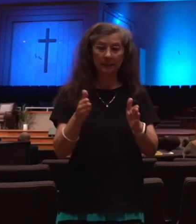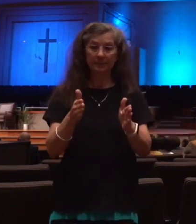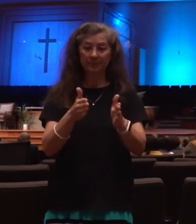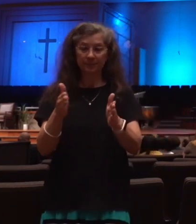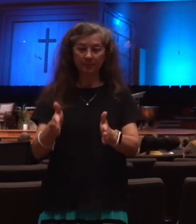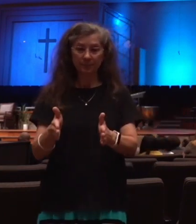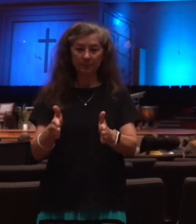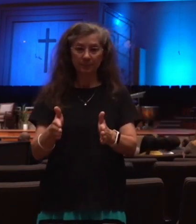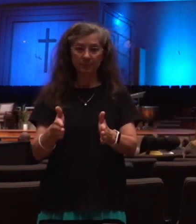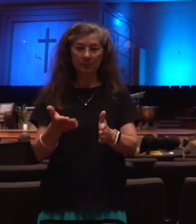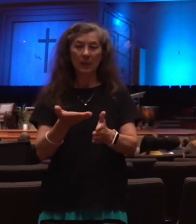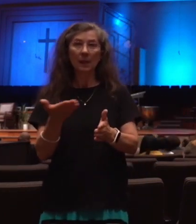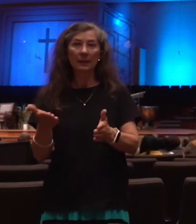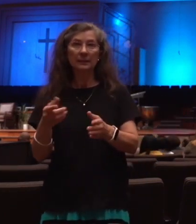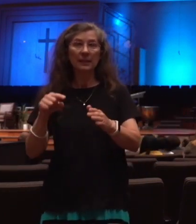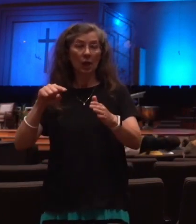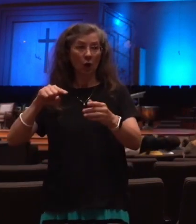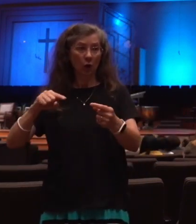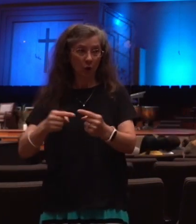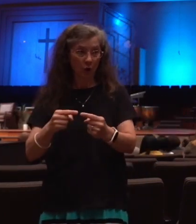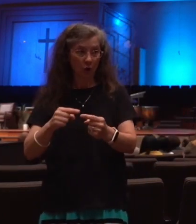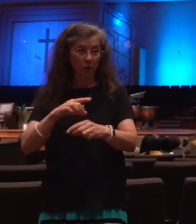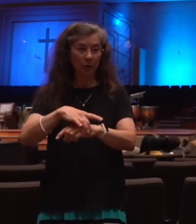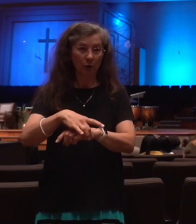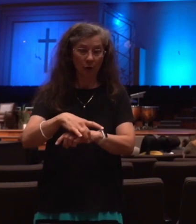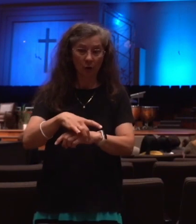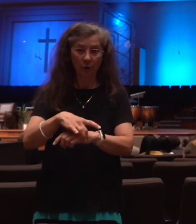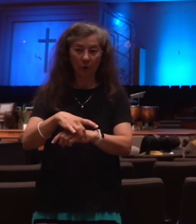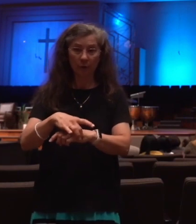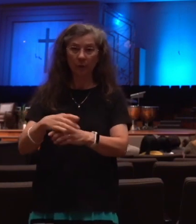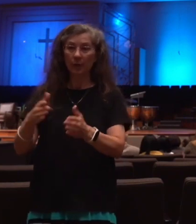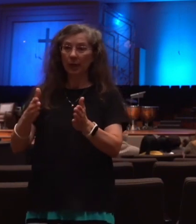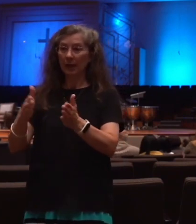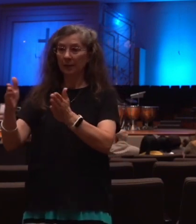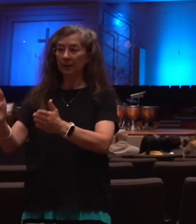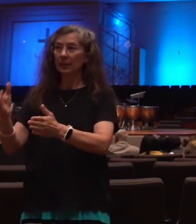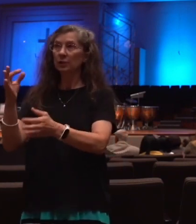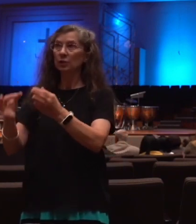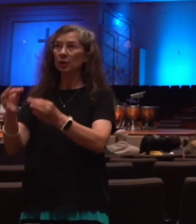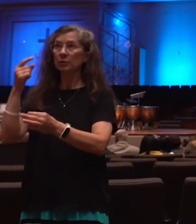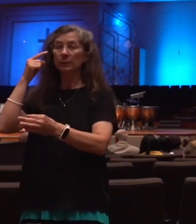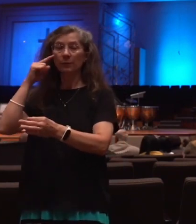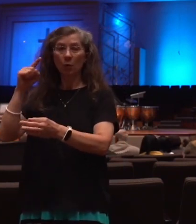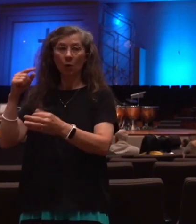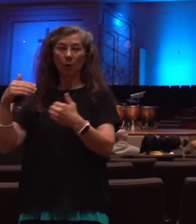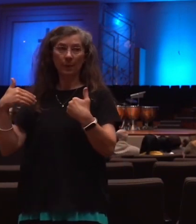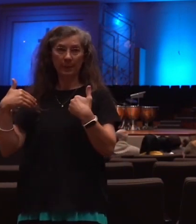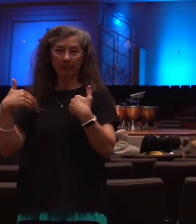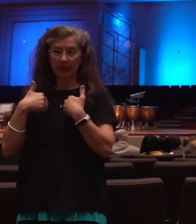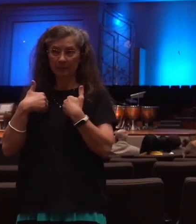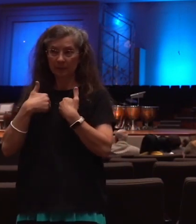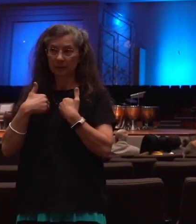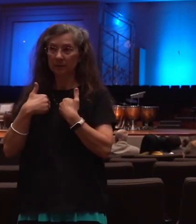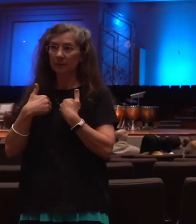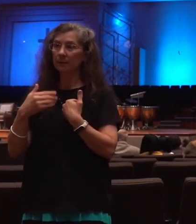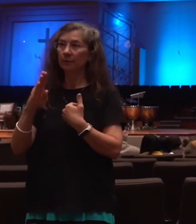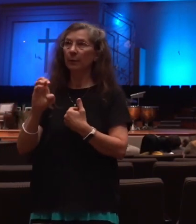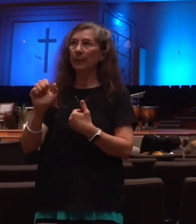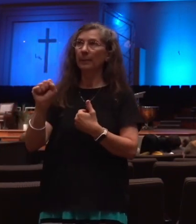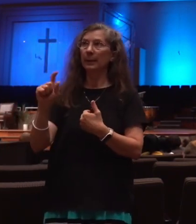beast's kingdom. I believe the vile judgments will be in the last three and a half years or